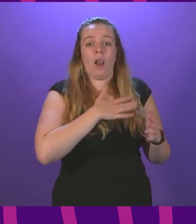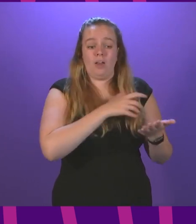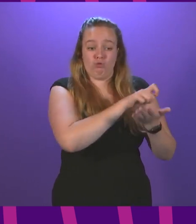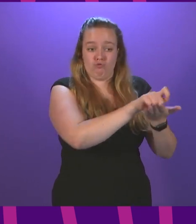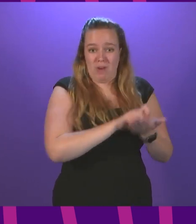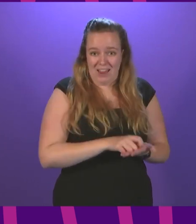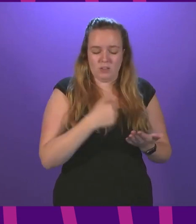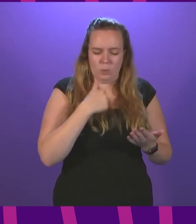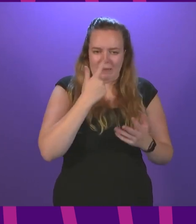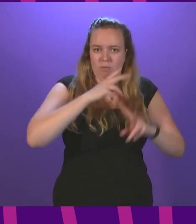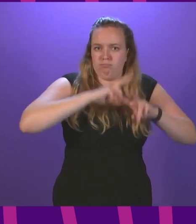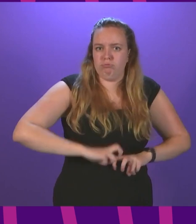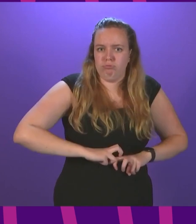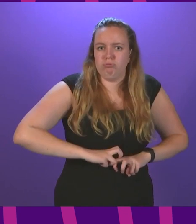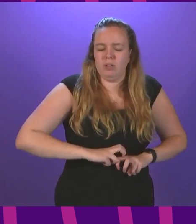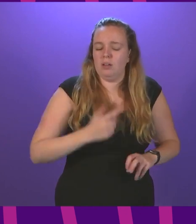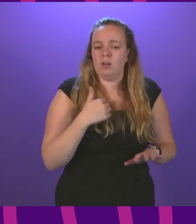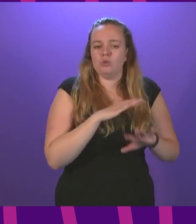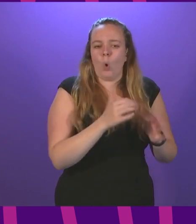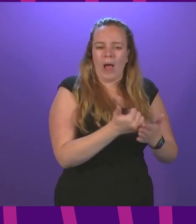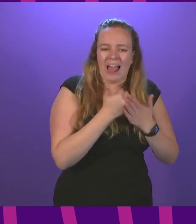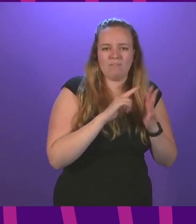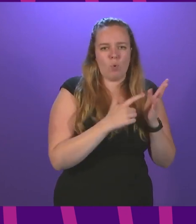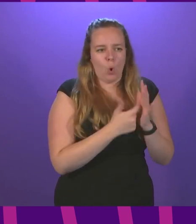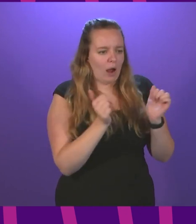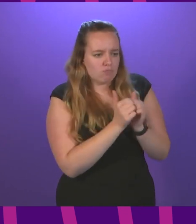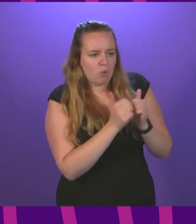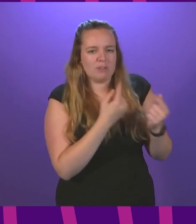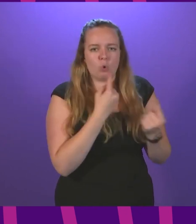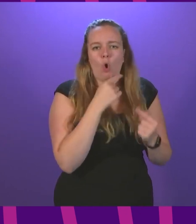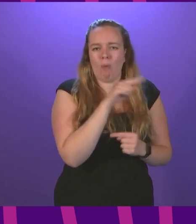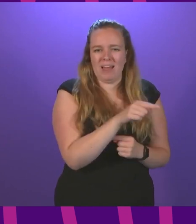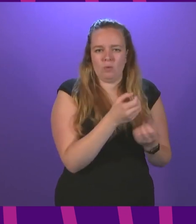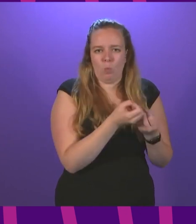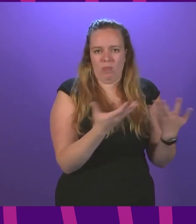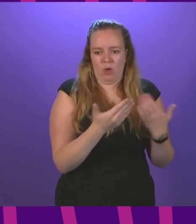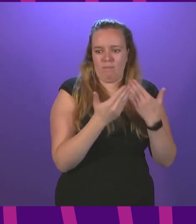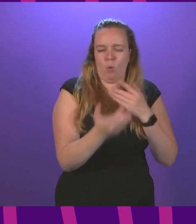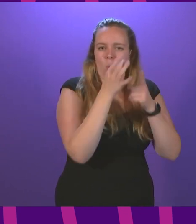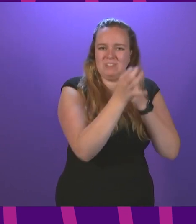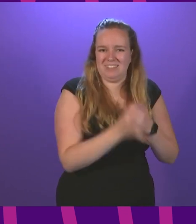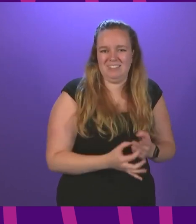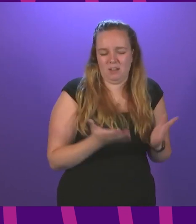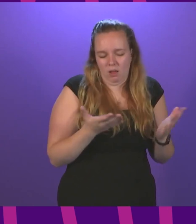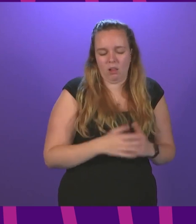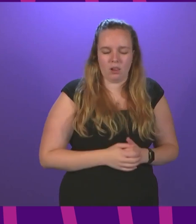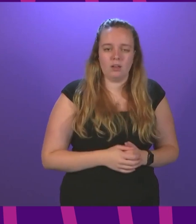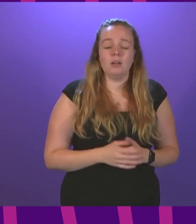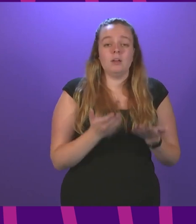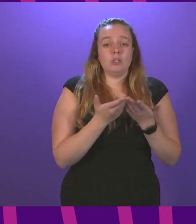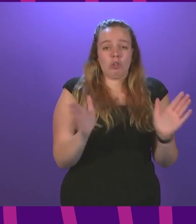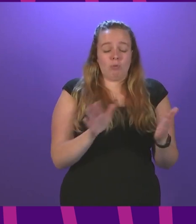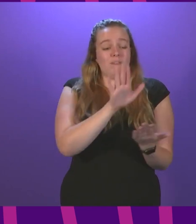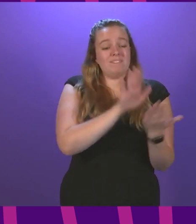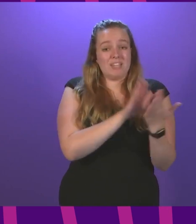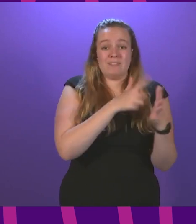to the health secretary we'll look into that it would not be helpful or appropriate for me to seek to comment on that without having much more of the detail in general face